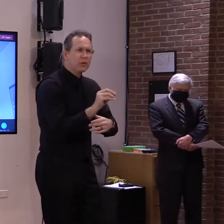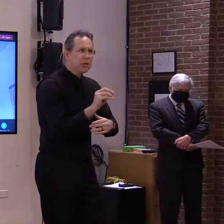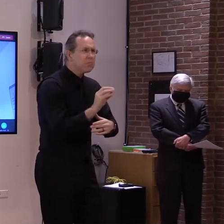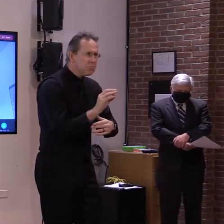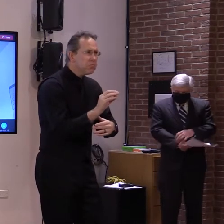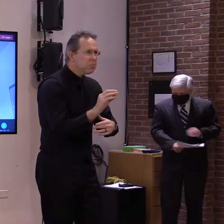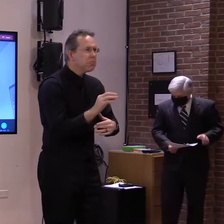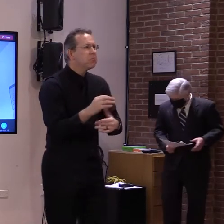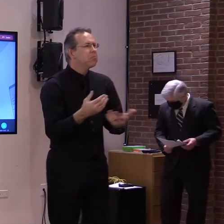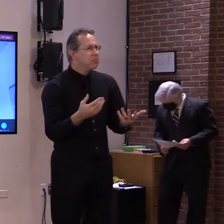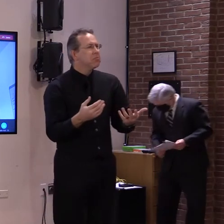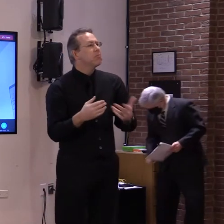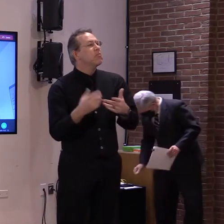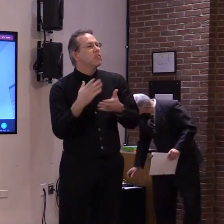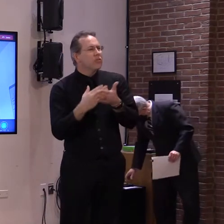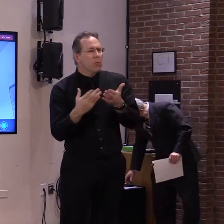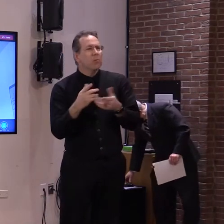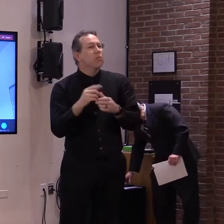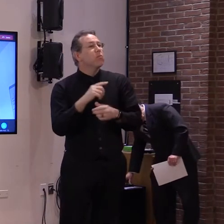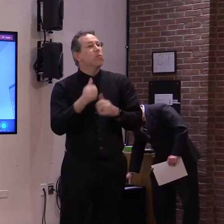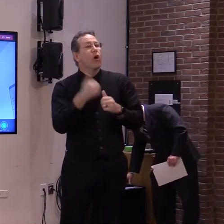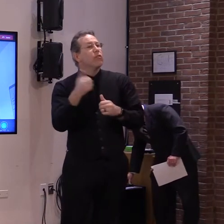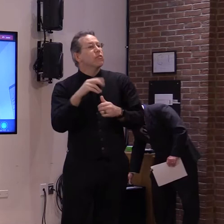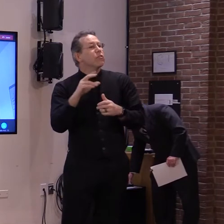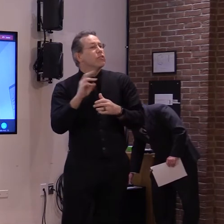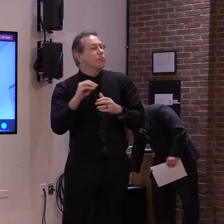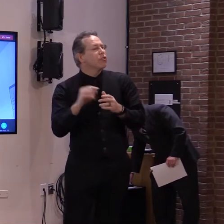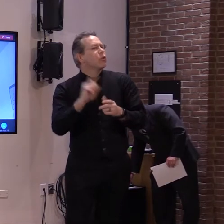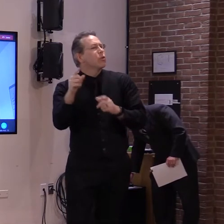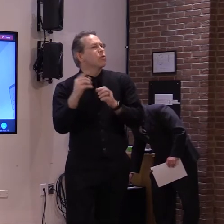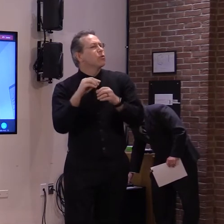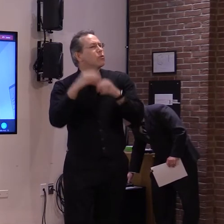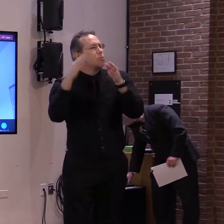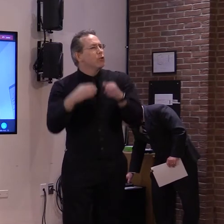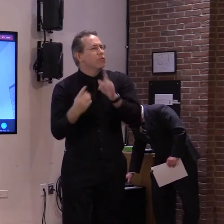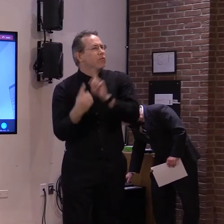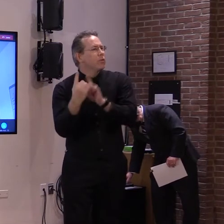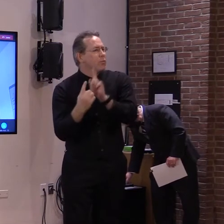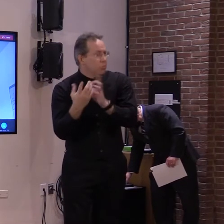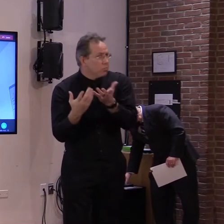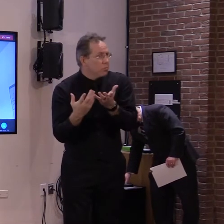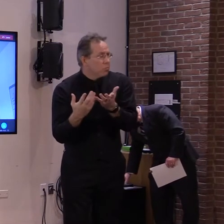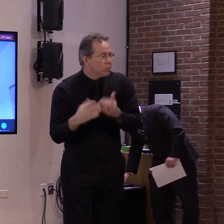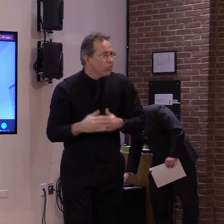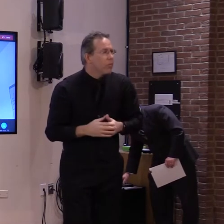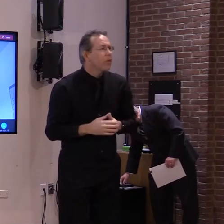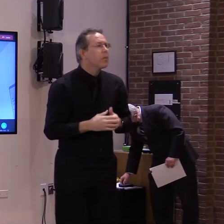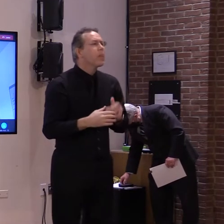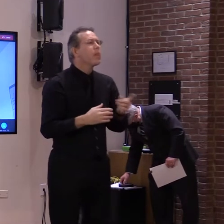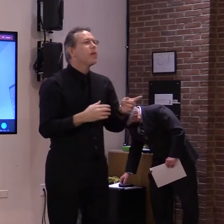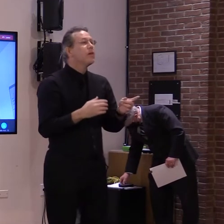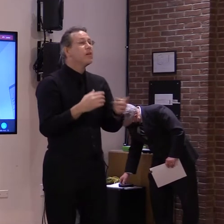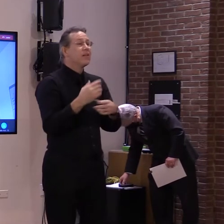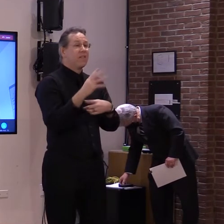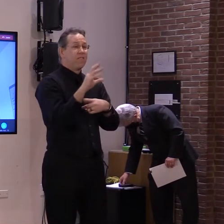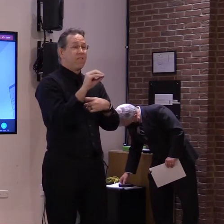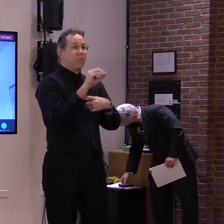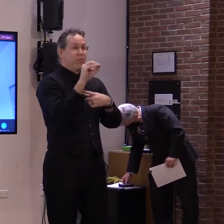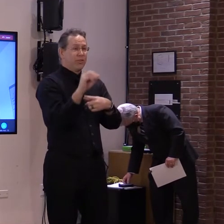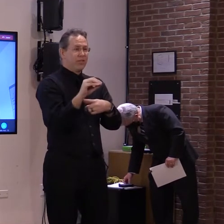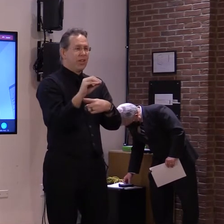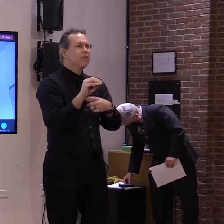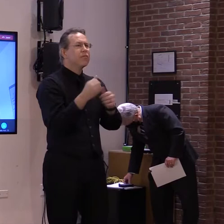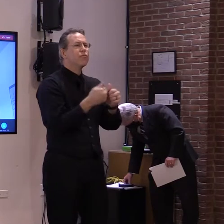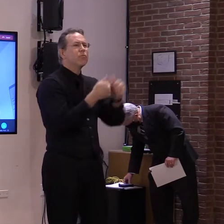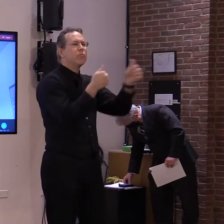goal, certainly for every student. 50% of our schools have been in hybrid, which means they are in-person some days and remote